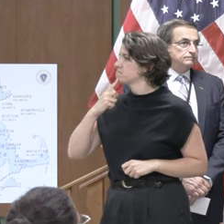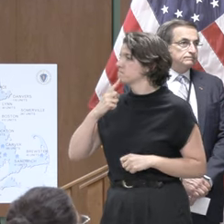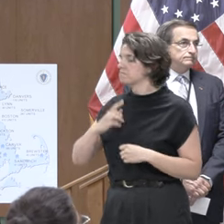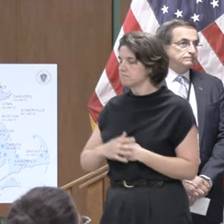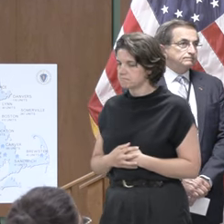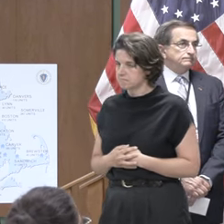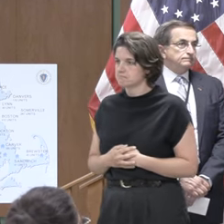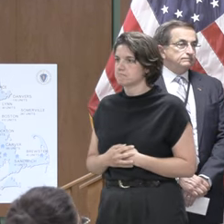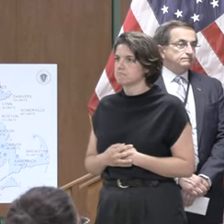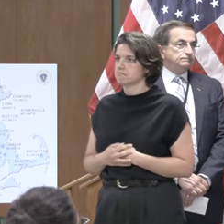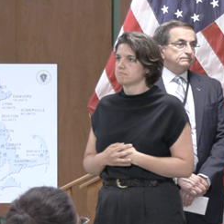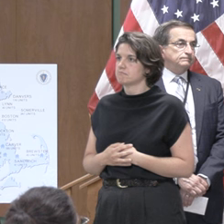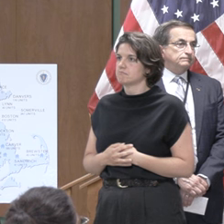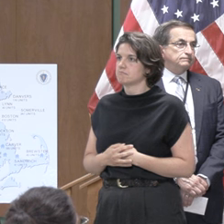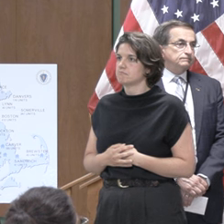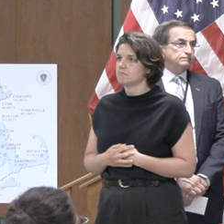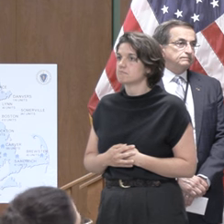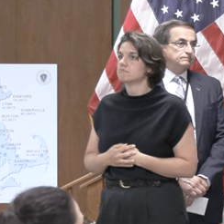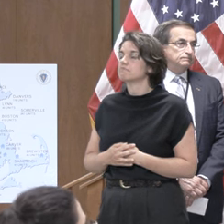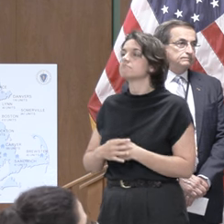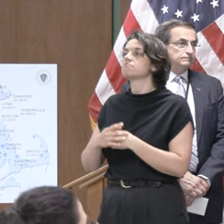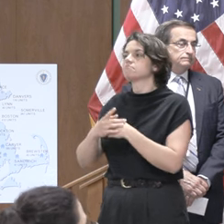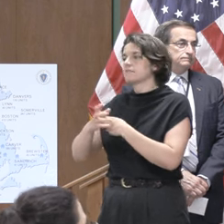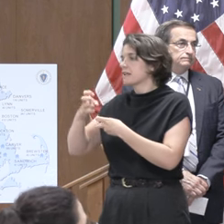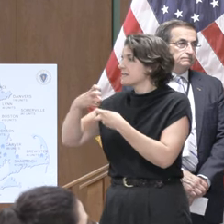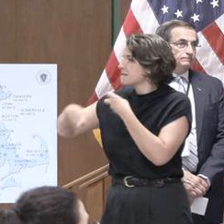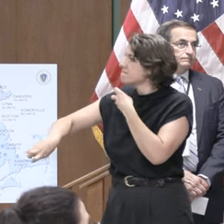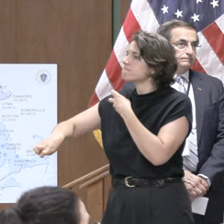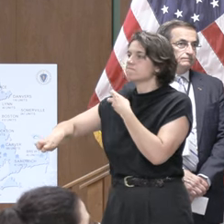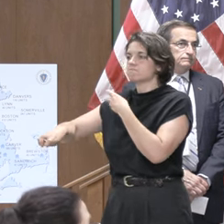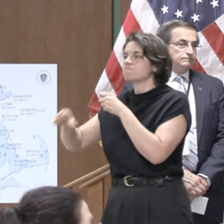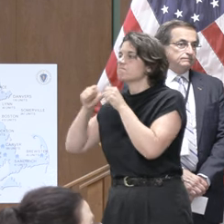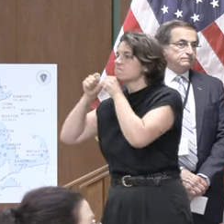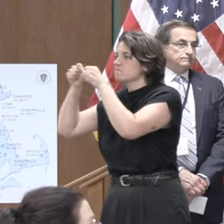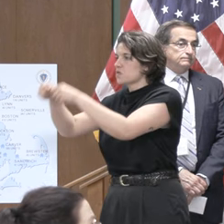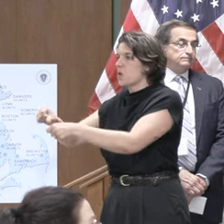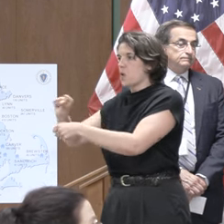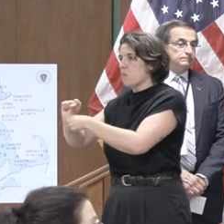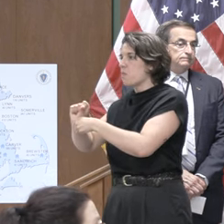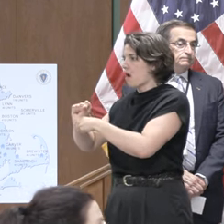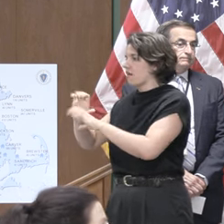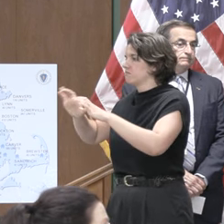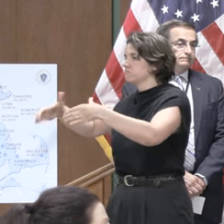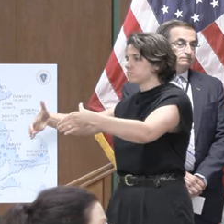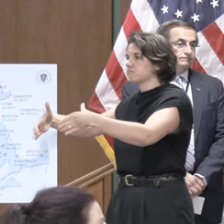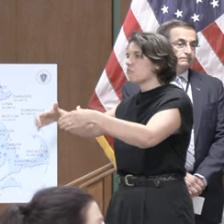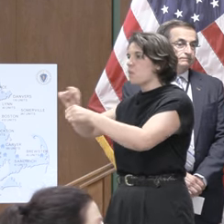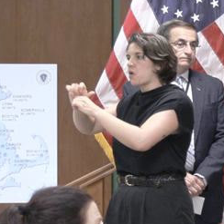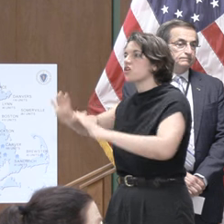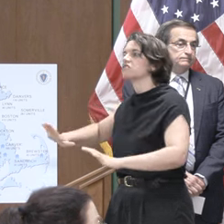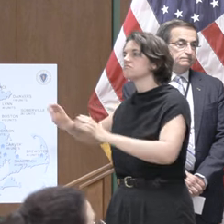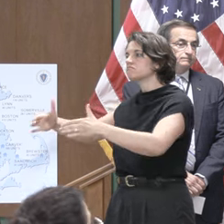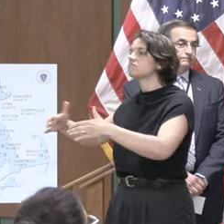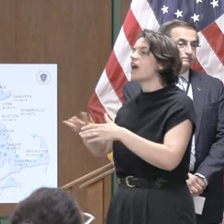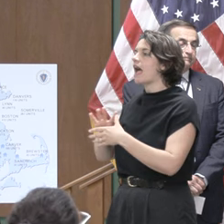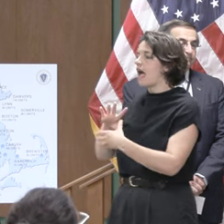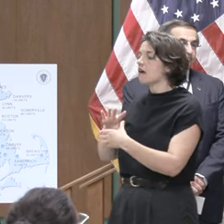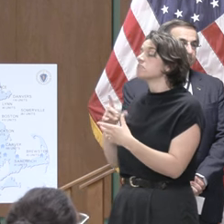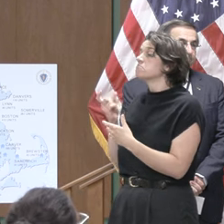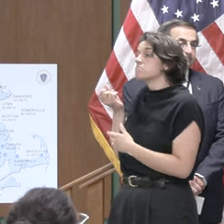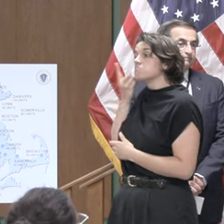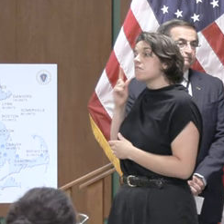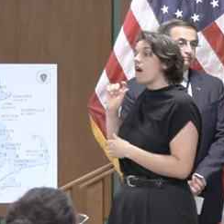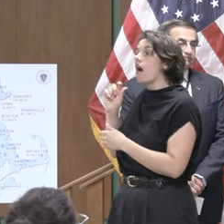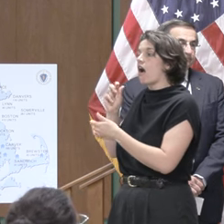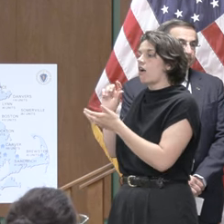our talented work retain our talented workforce including our college graduates who see their paychecks could go further